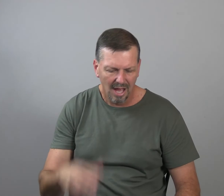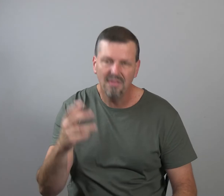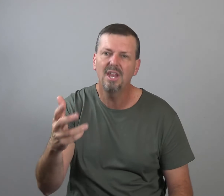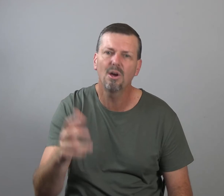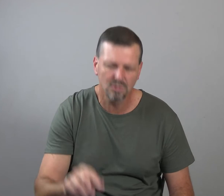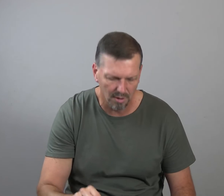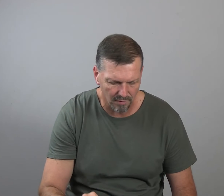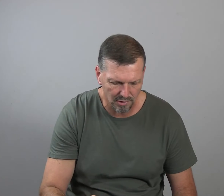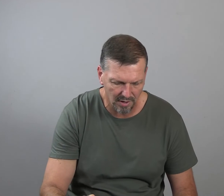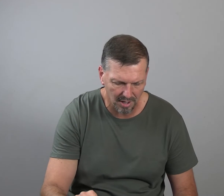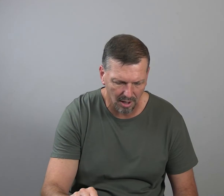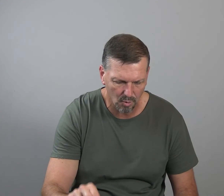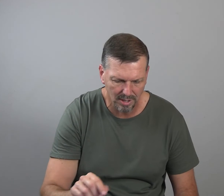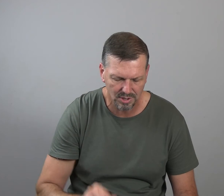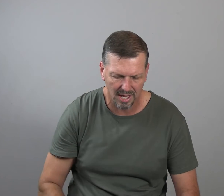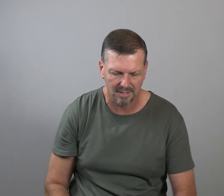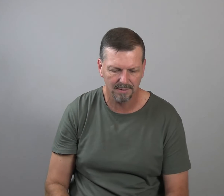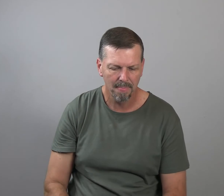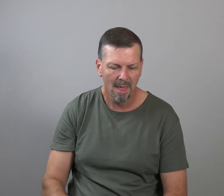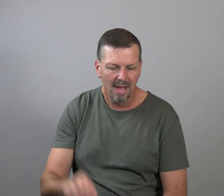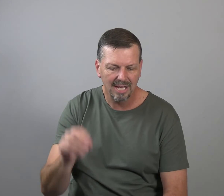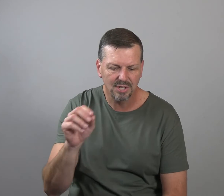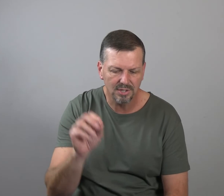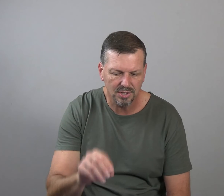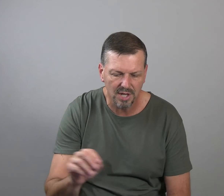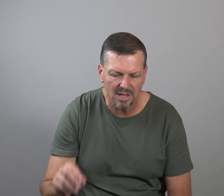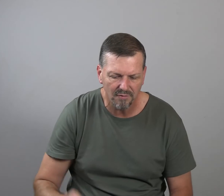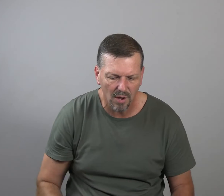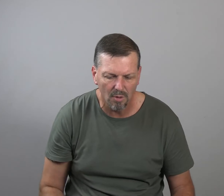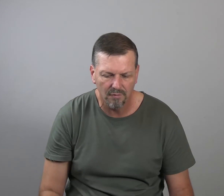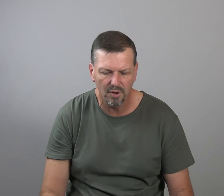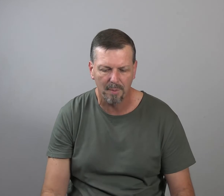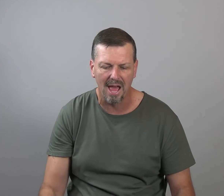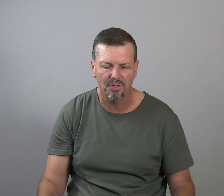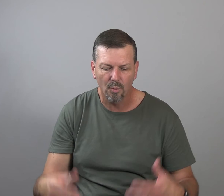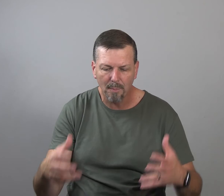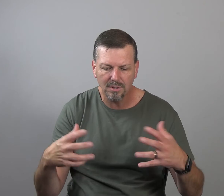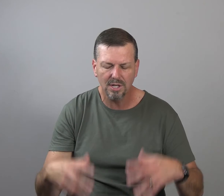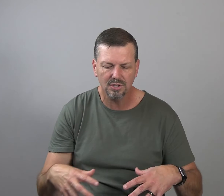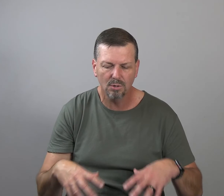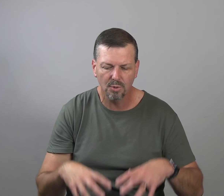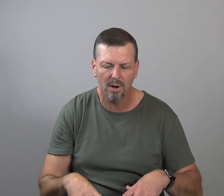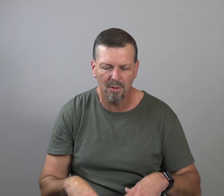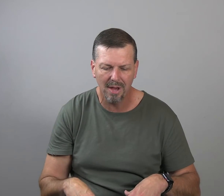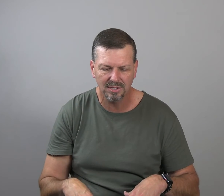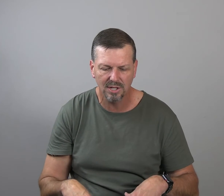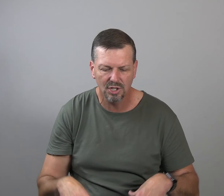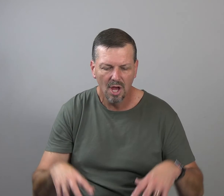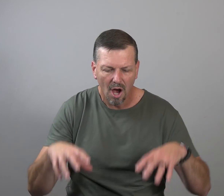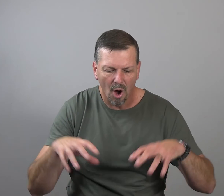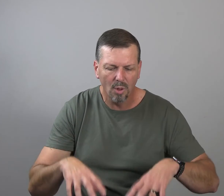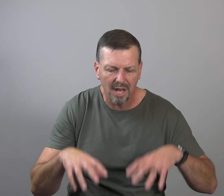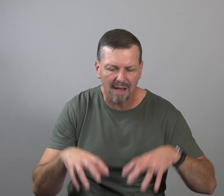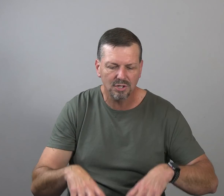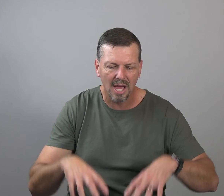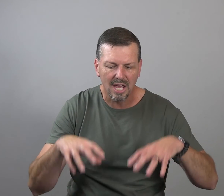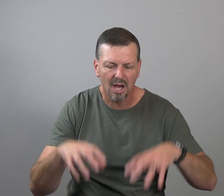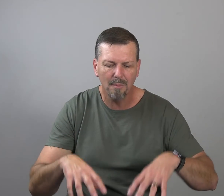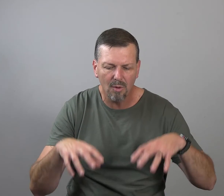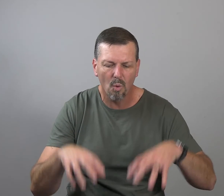And then he goes on in verse 15. Look what he says. He says, the seed that fell on the footpath represents those who hear the message only to have Satan come at